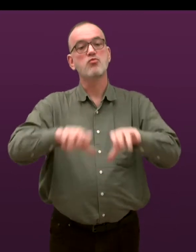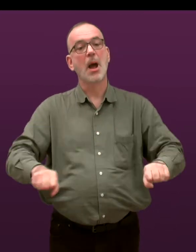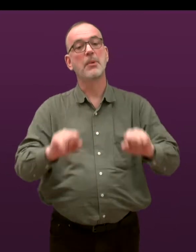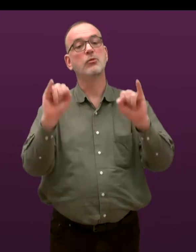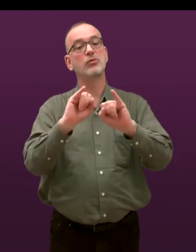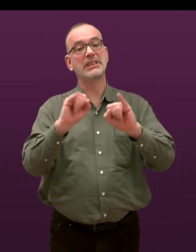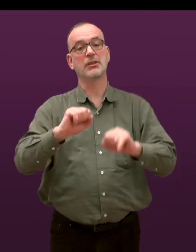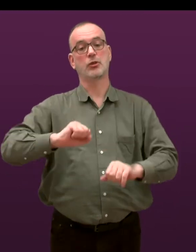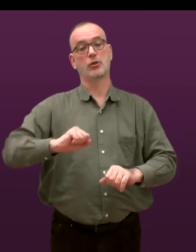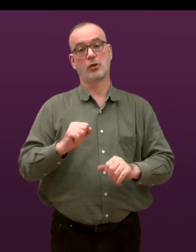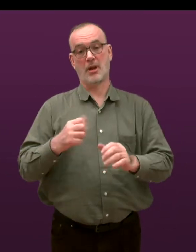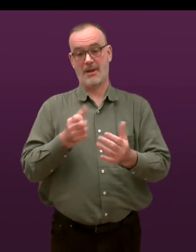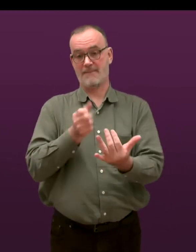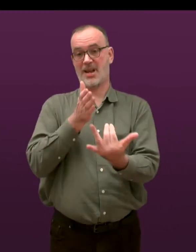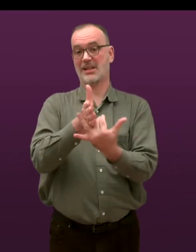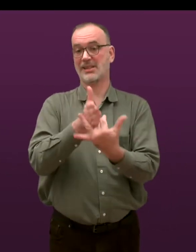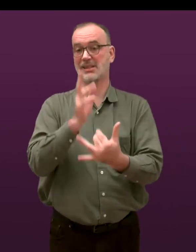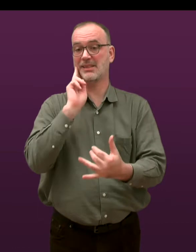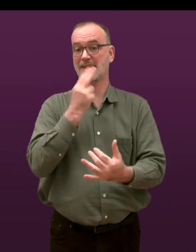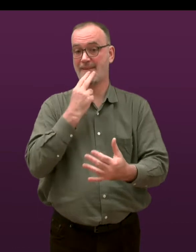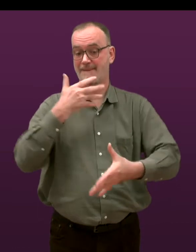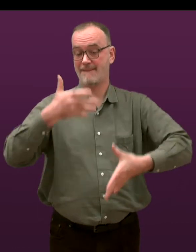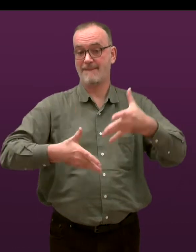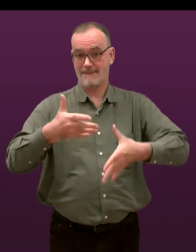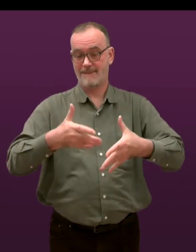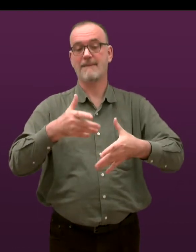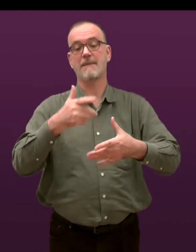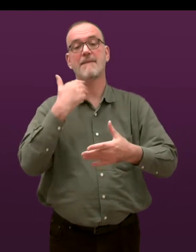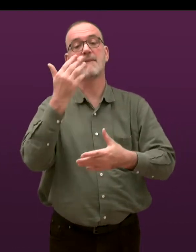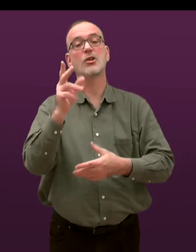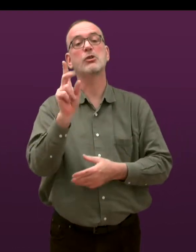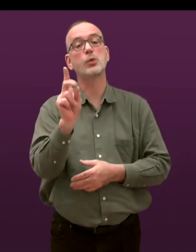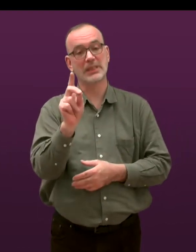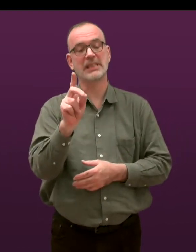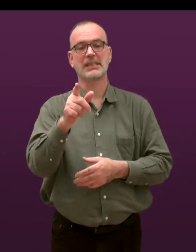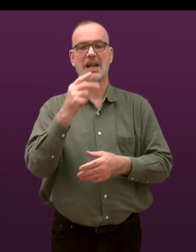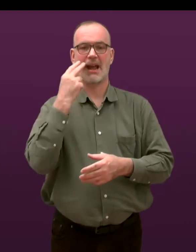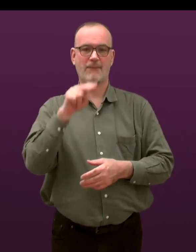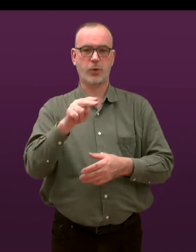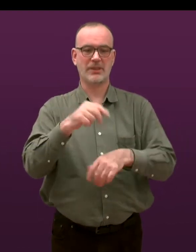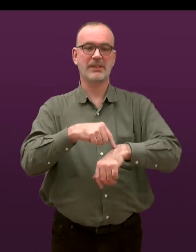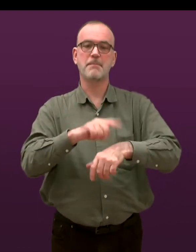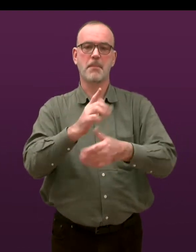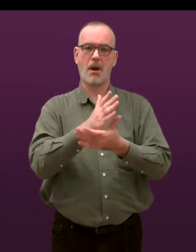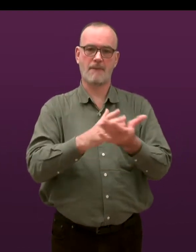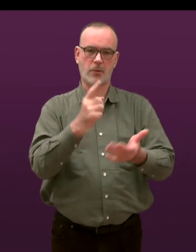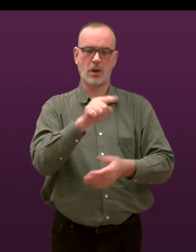Rape Crisis Scotland also have Deaf access on Tuesday afternoons 1.30pm to 5pm.